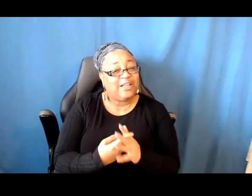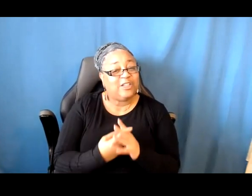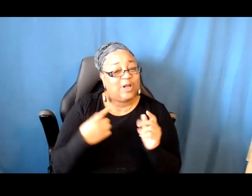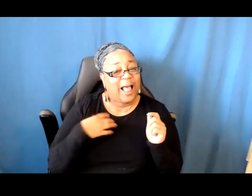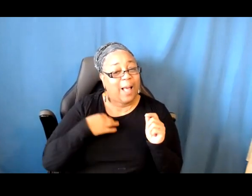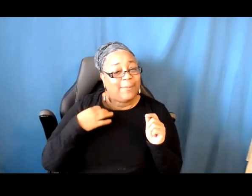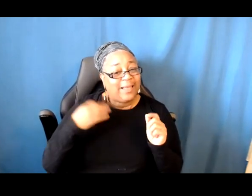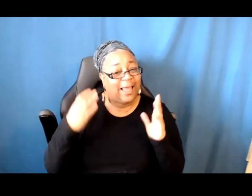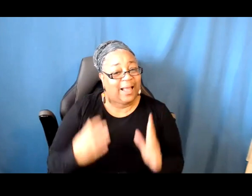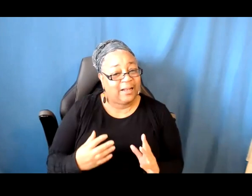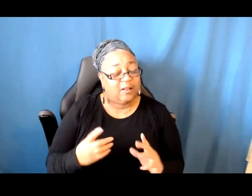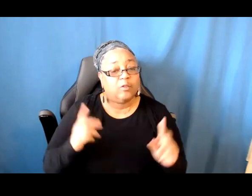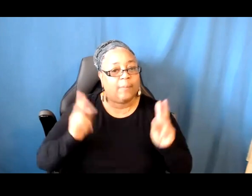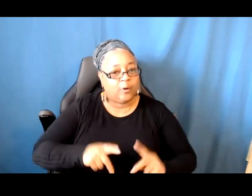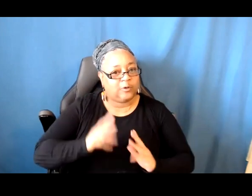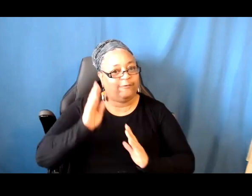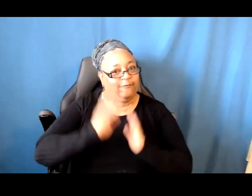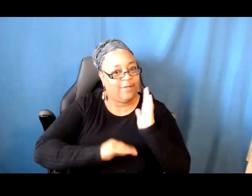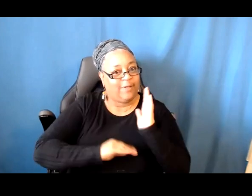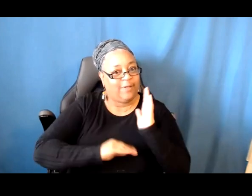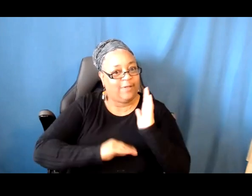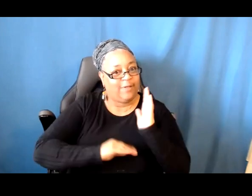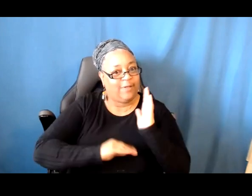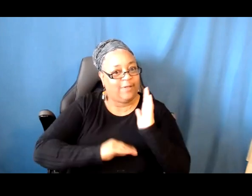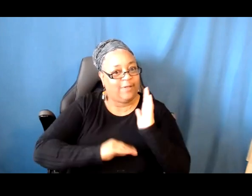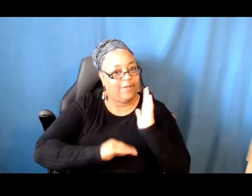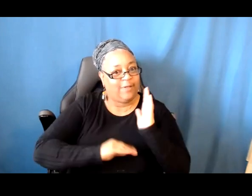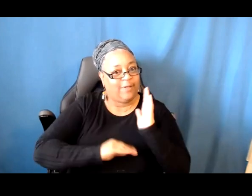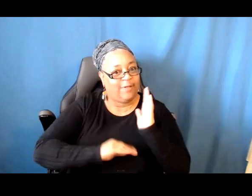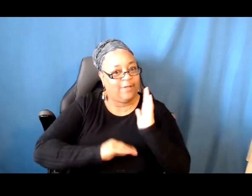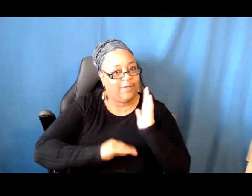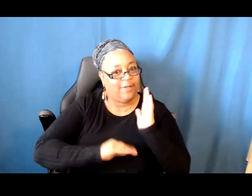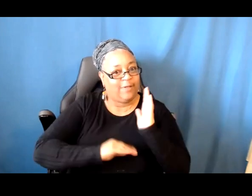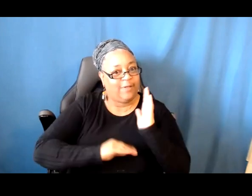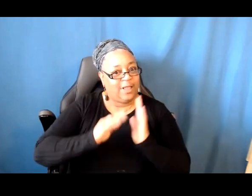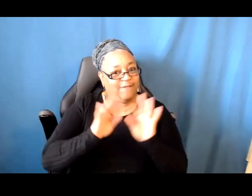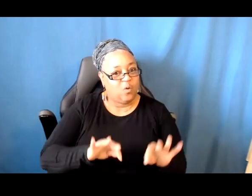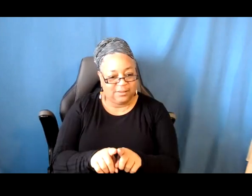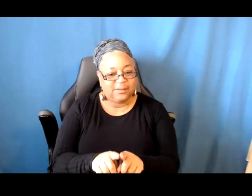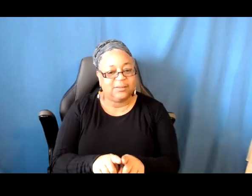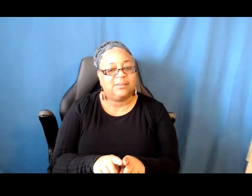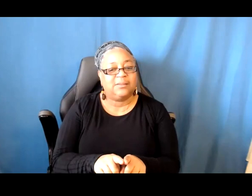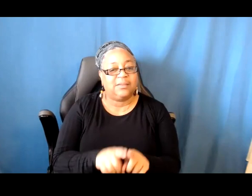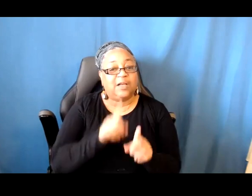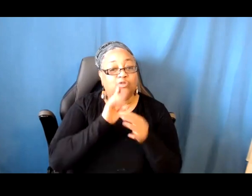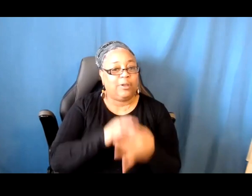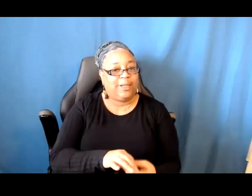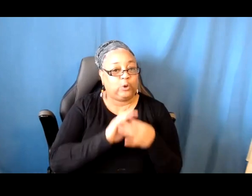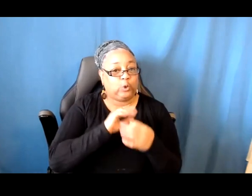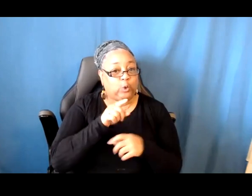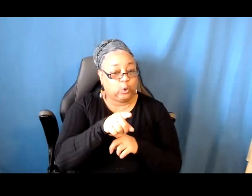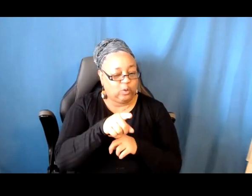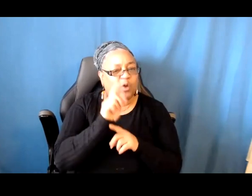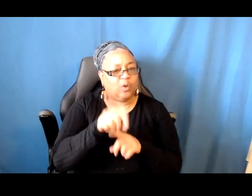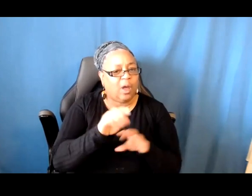who's actually filling it out. You should fill it out as it relates to you and you can provide additional information about the collaborator